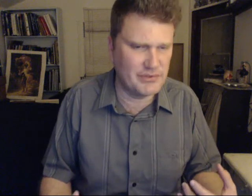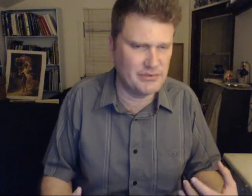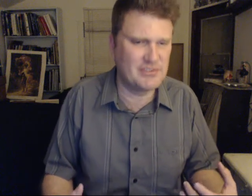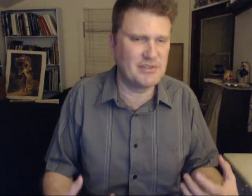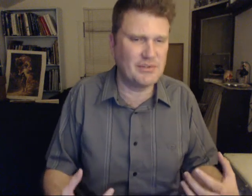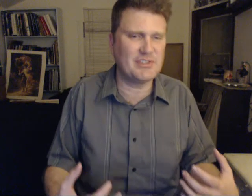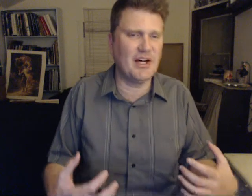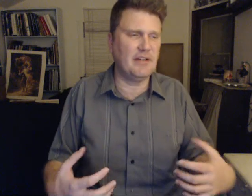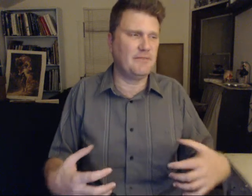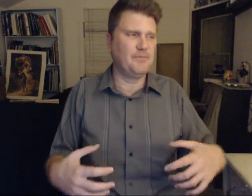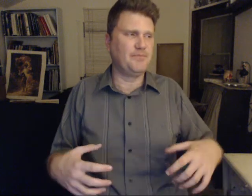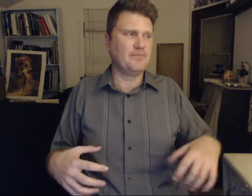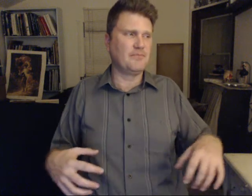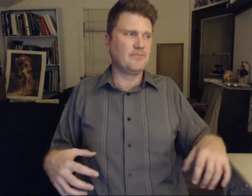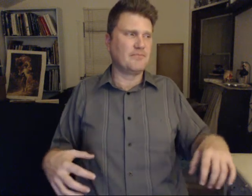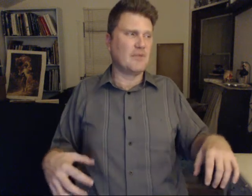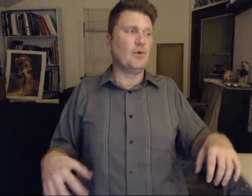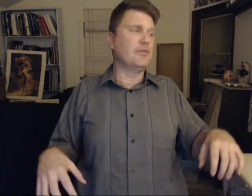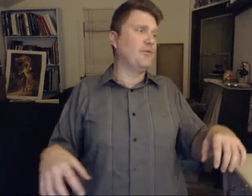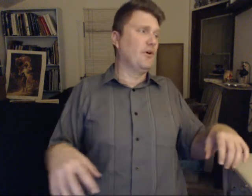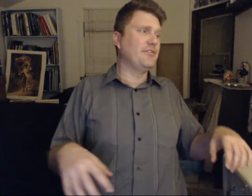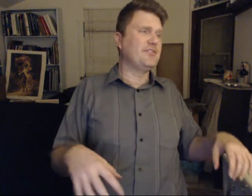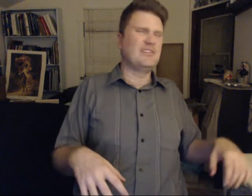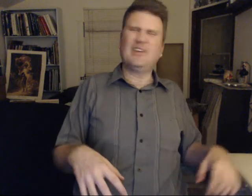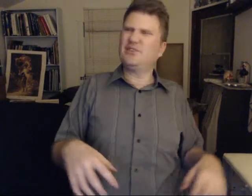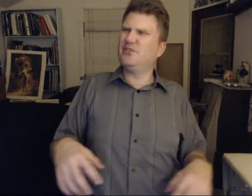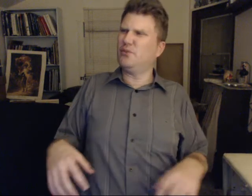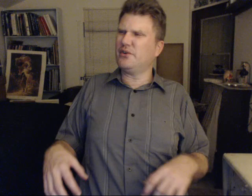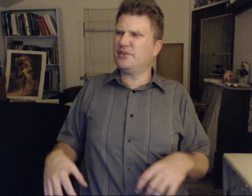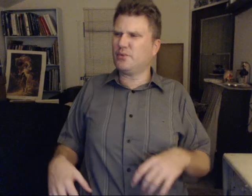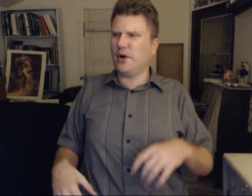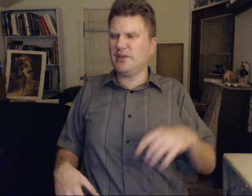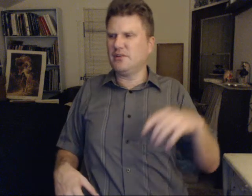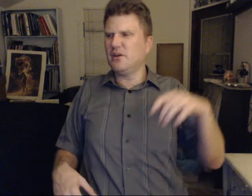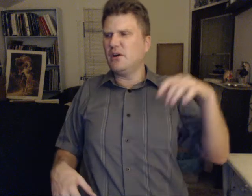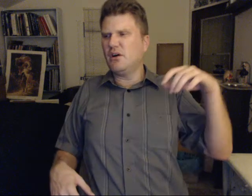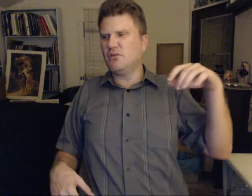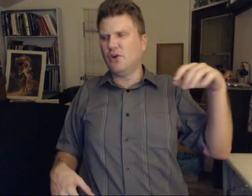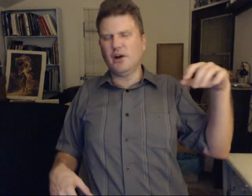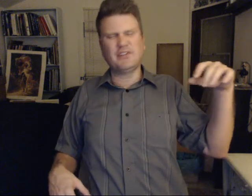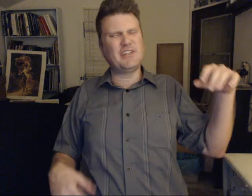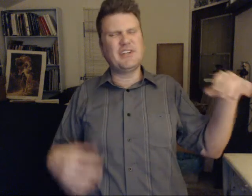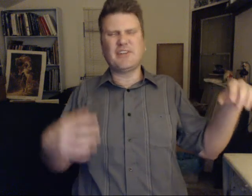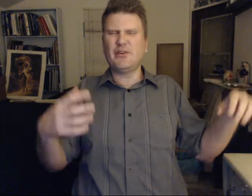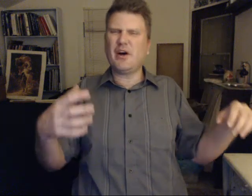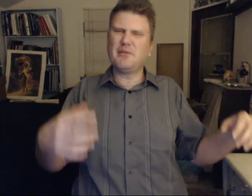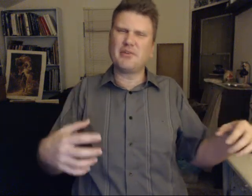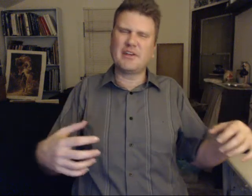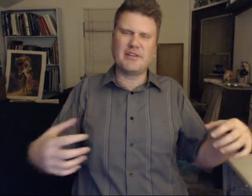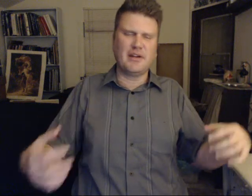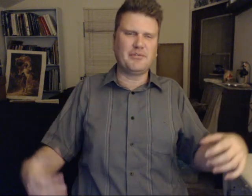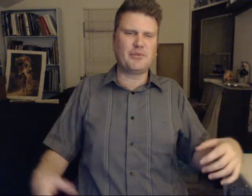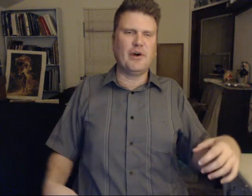suicide. Or divorce. Yes, divorce is quite large. Yes, I know how bringing that up is quite